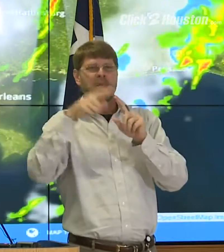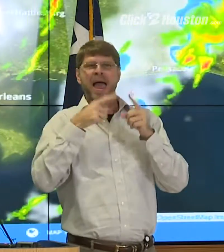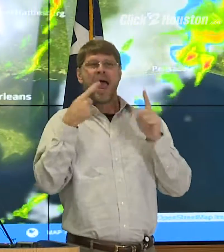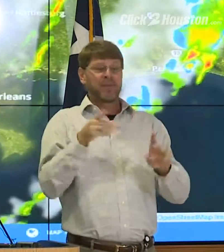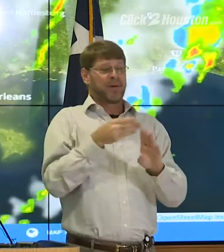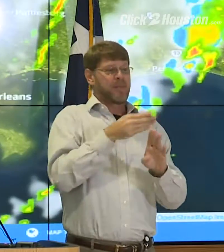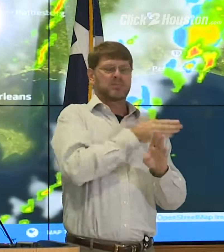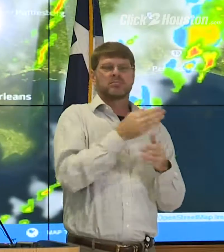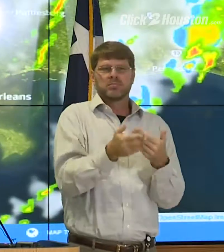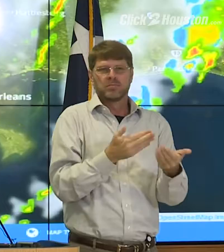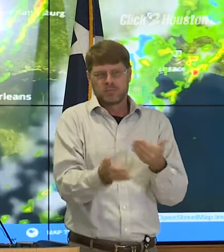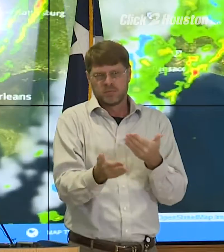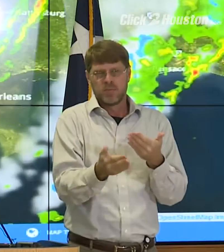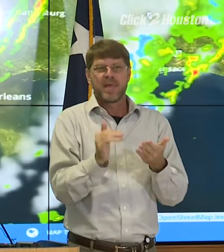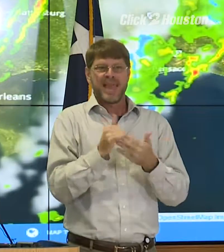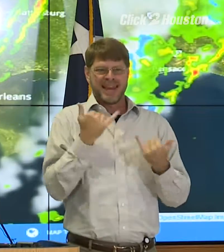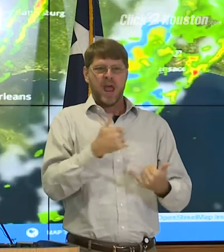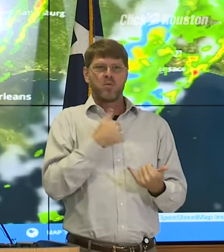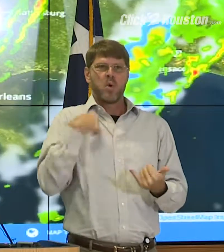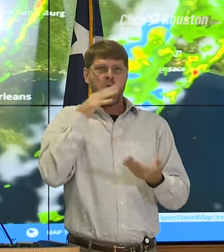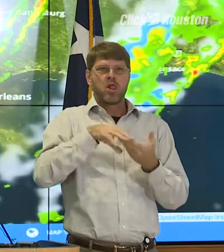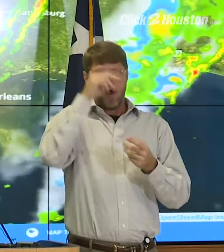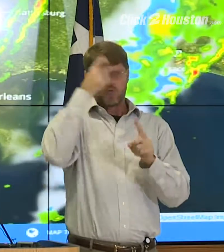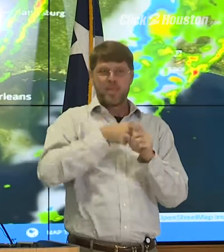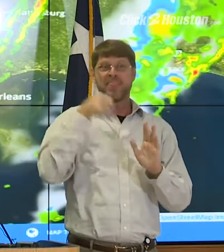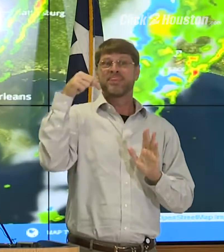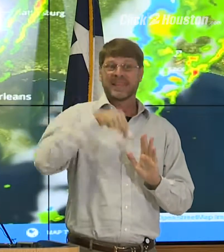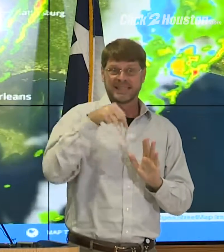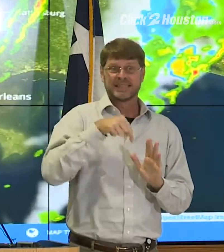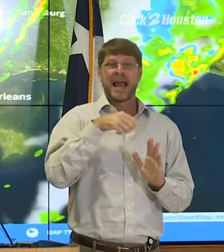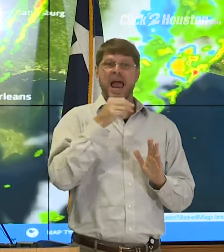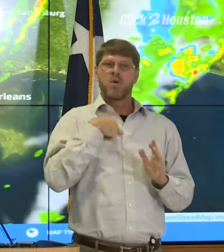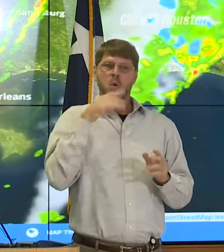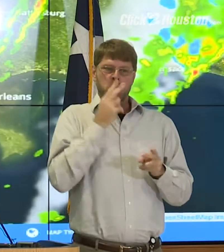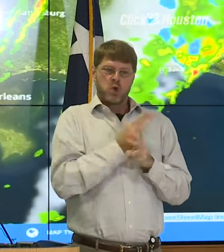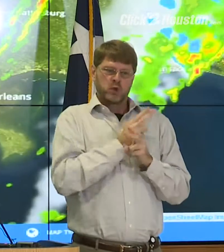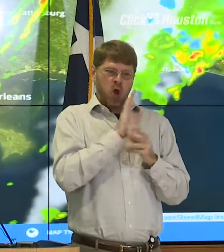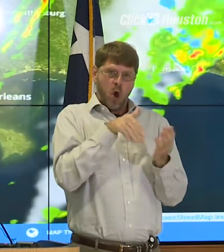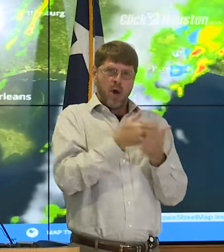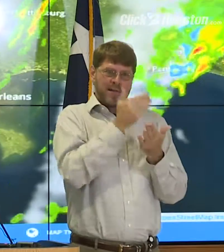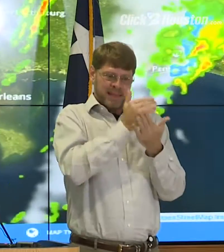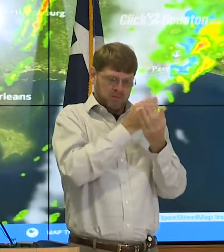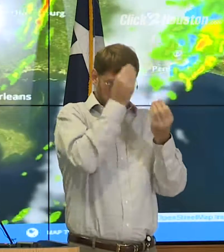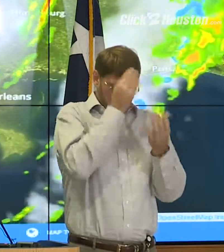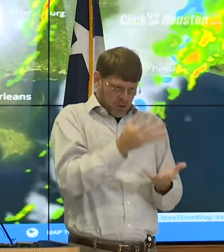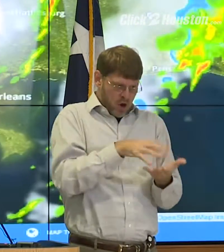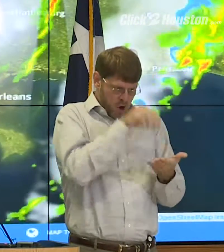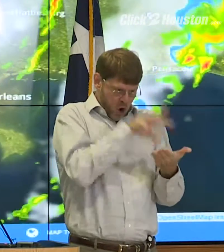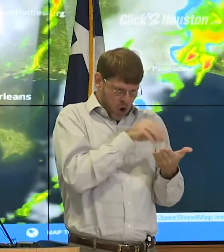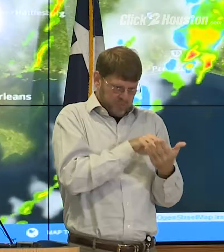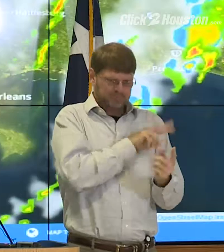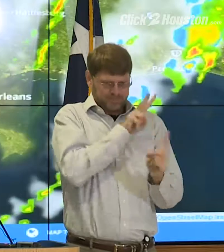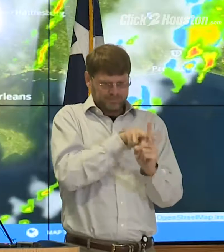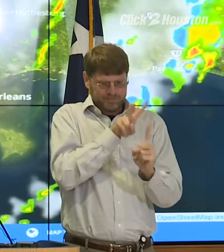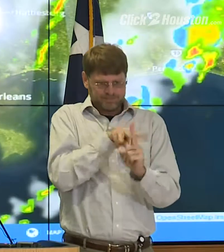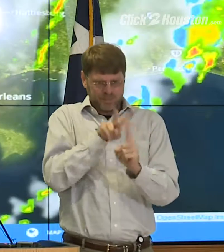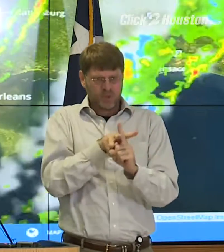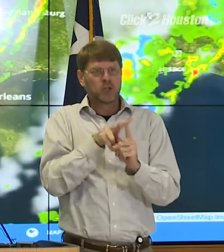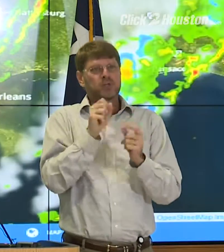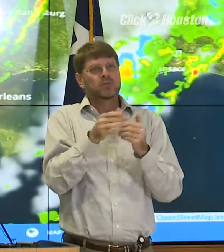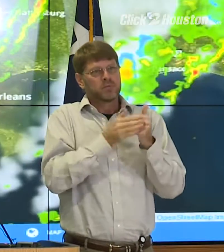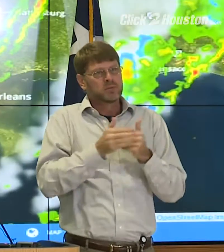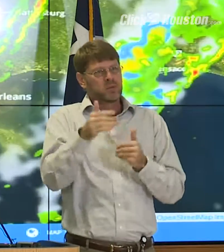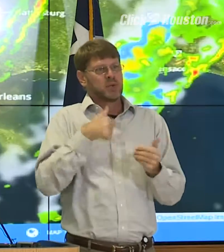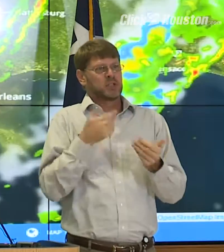past except as something for us to learn by and to take all those lessons learned and apply them here so that we